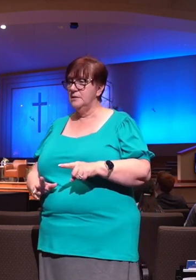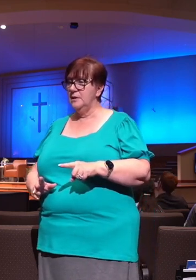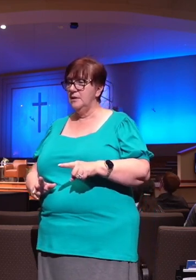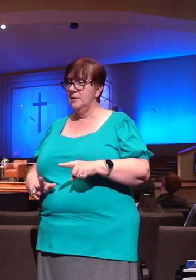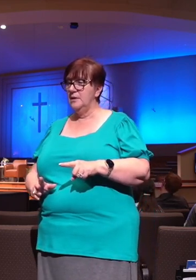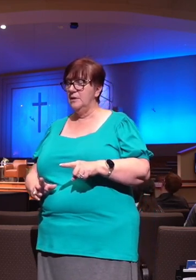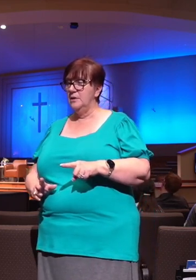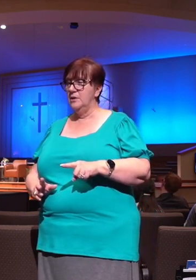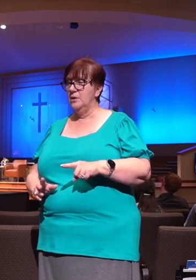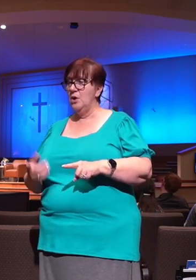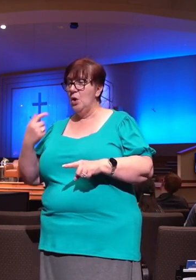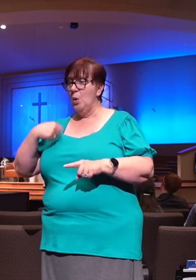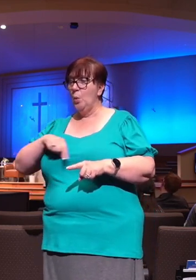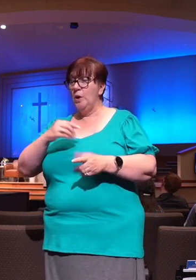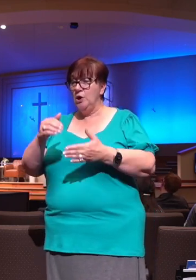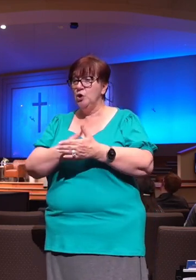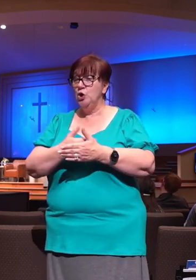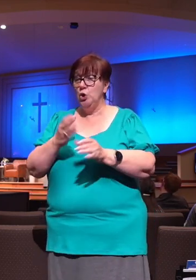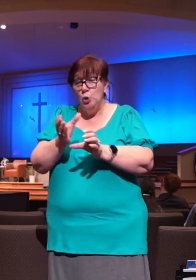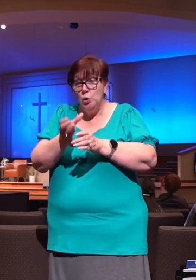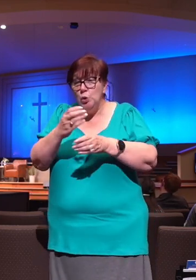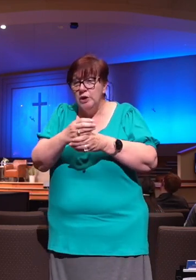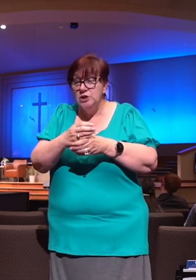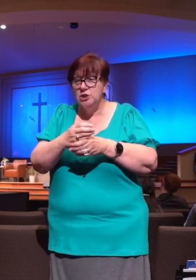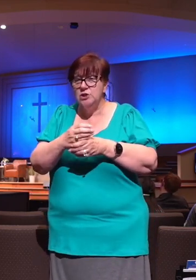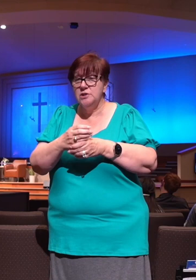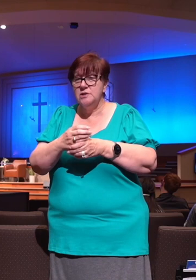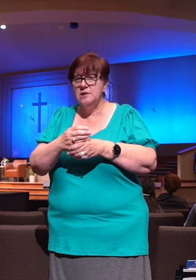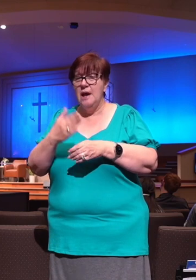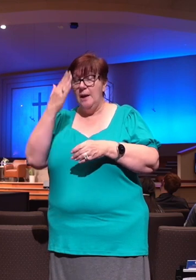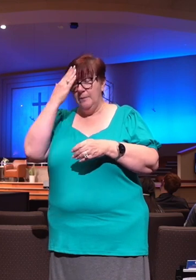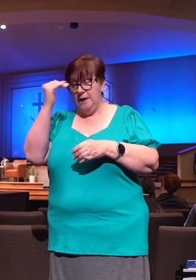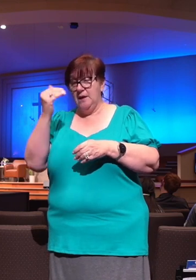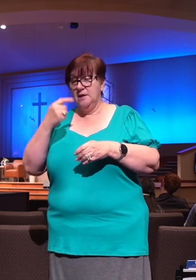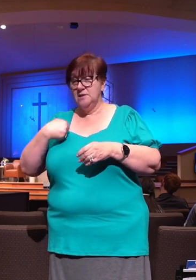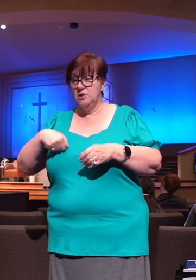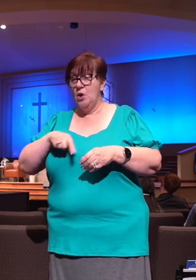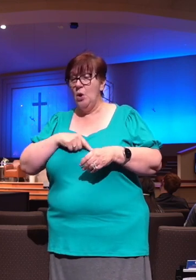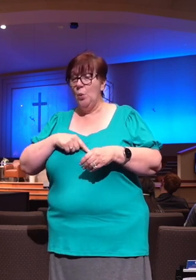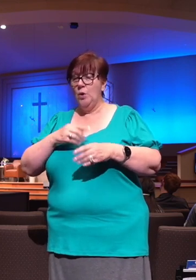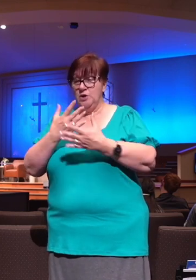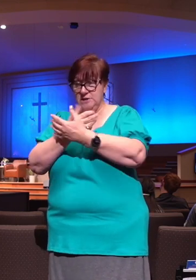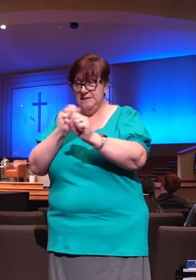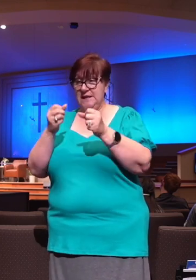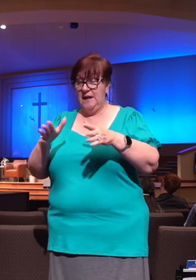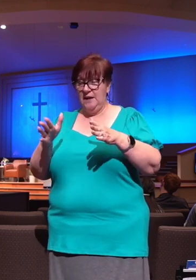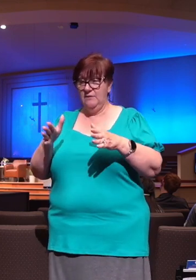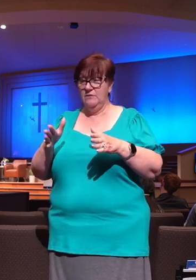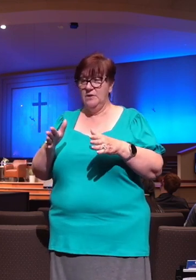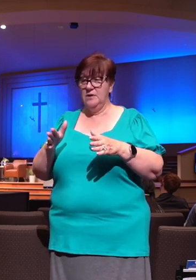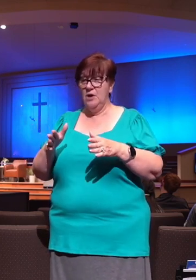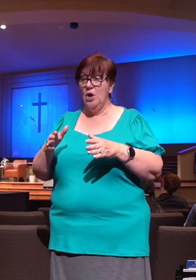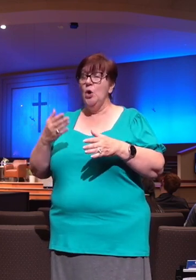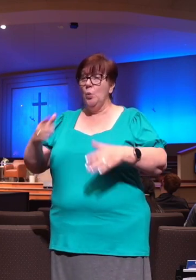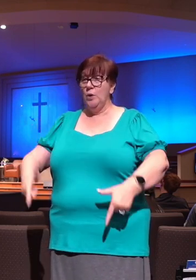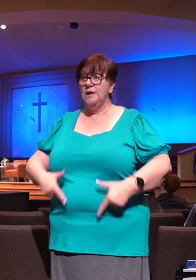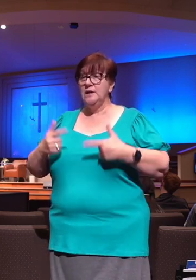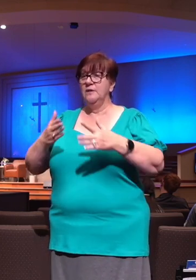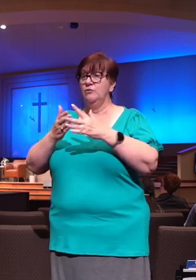The life that I now live by faith, I live in the flesh. I live by faith, right? So we're